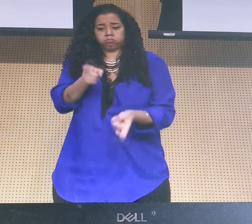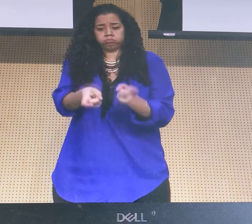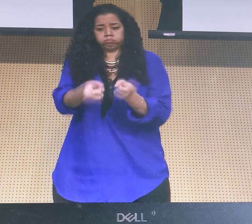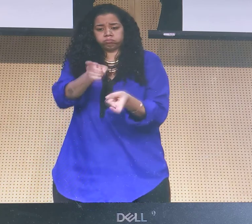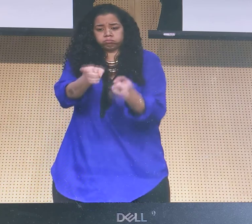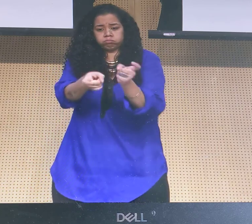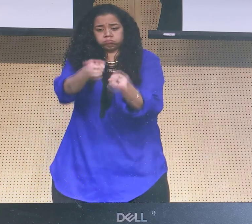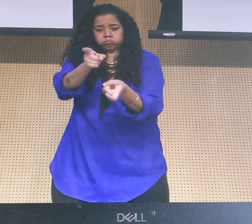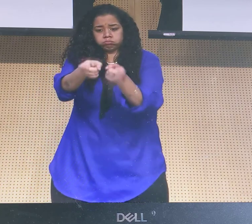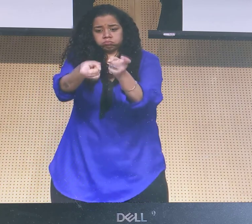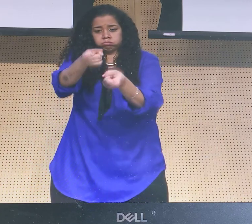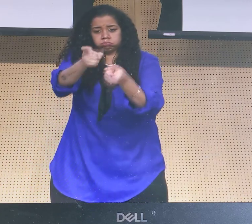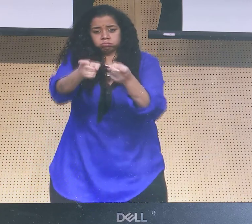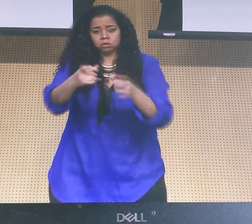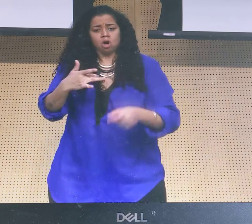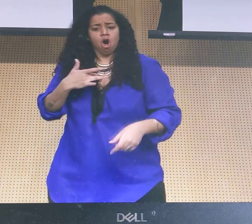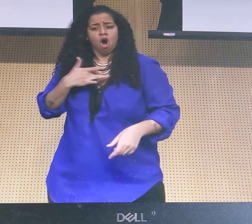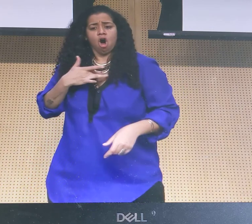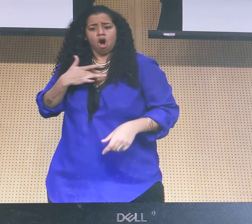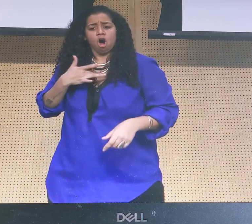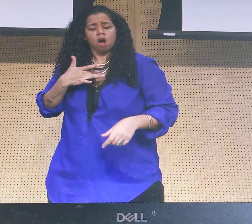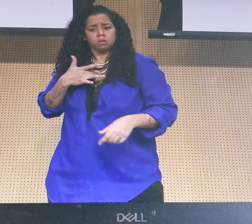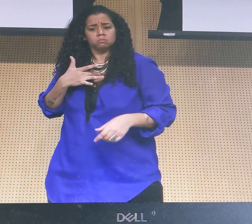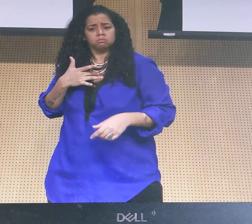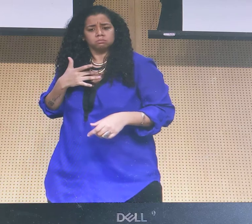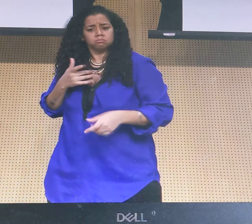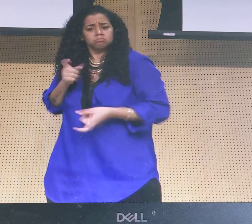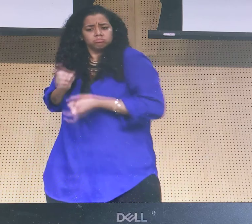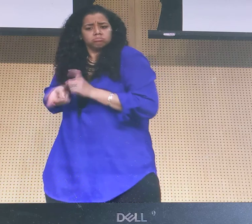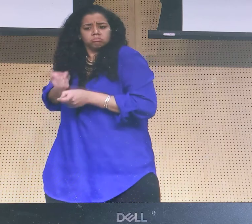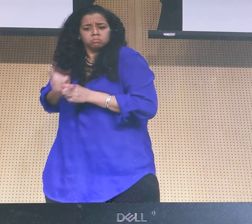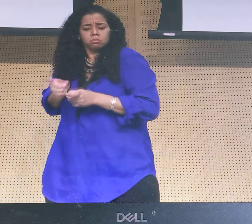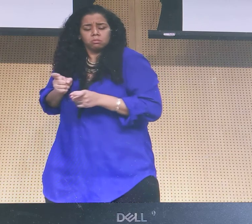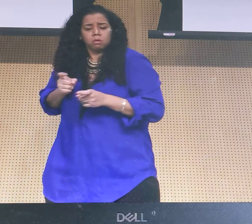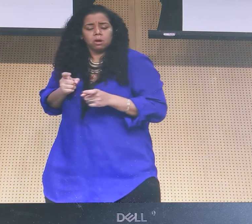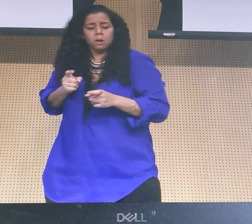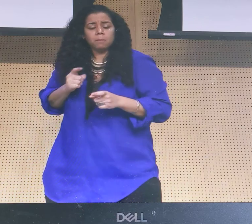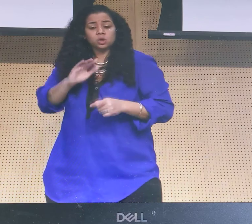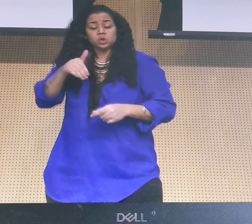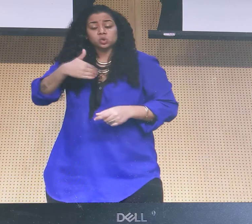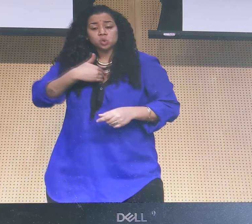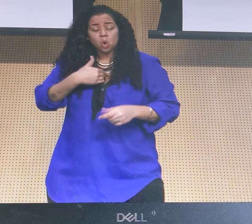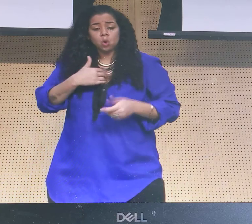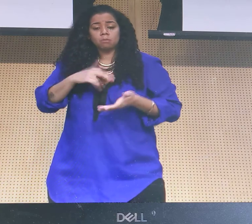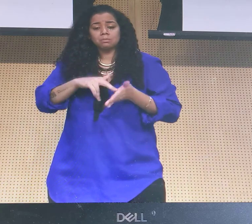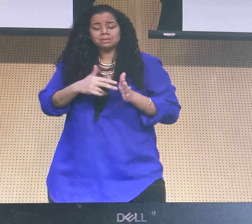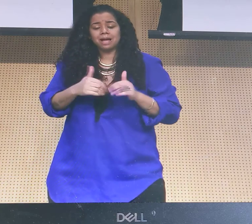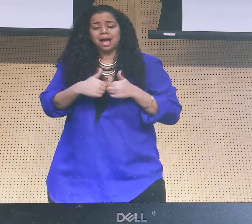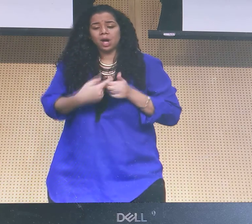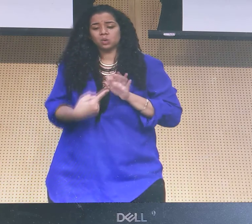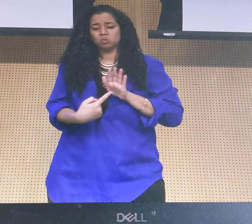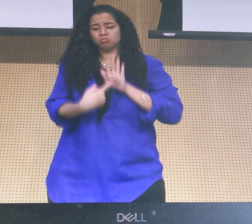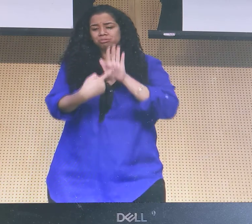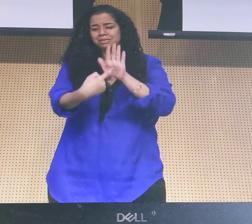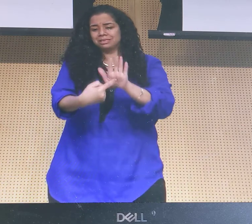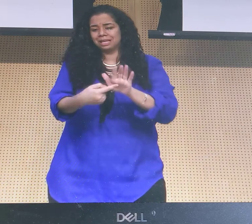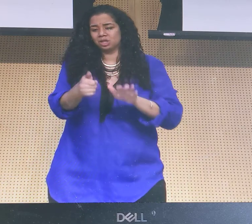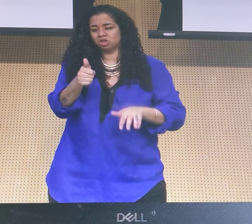that influences our soul. And it influences our heart too. But the soul